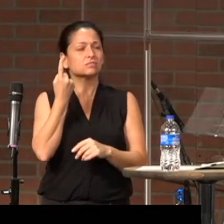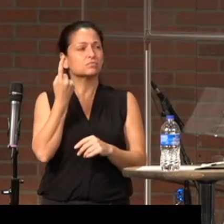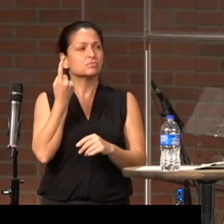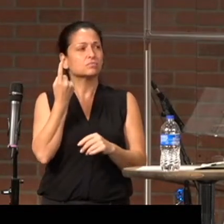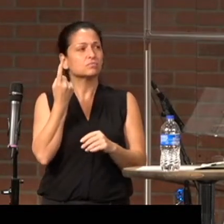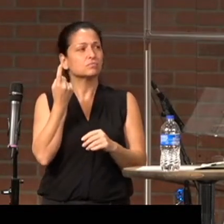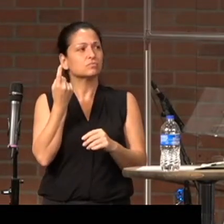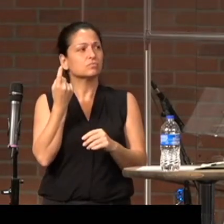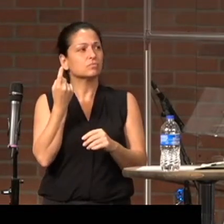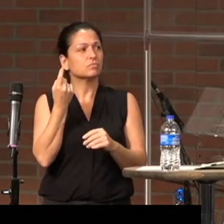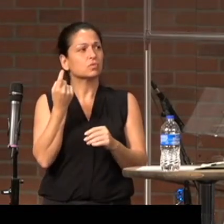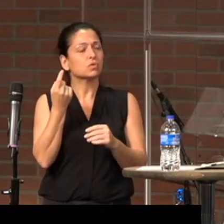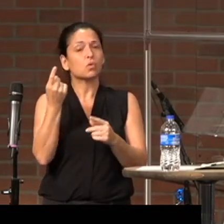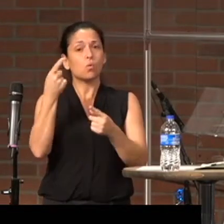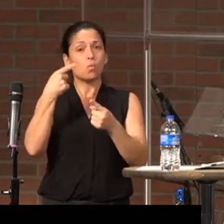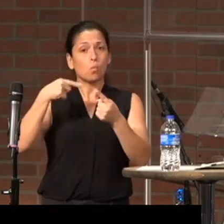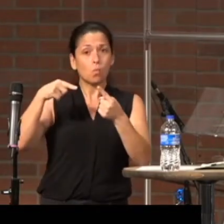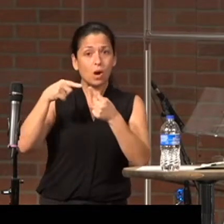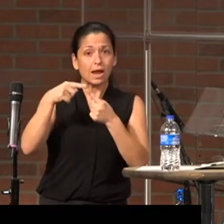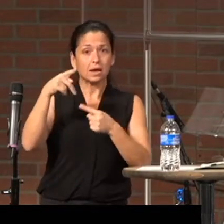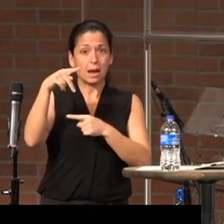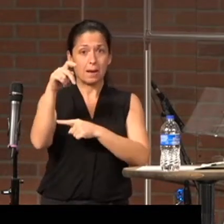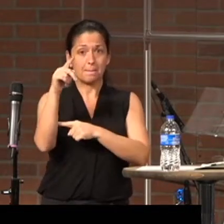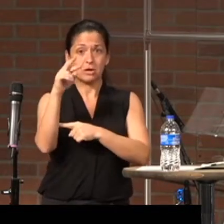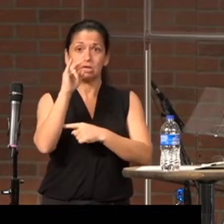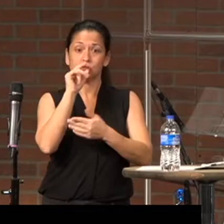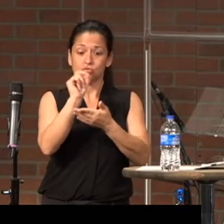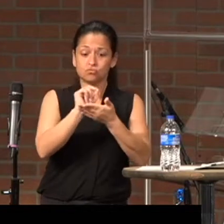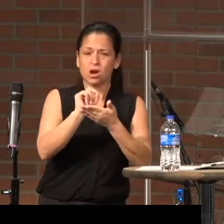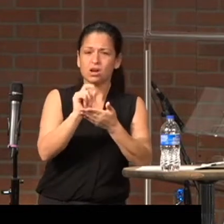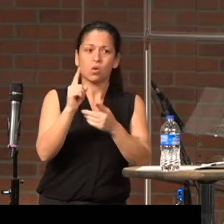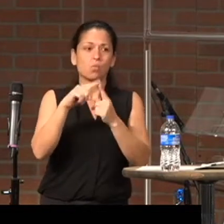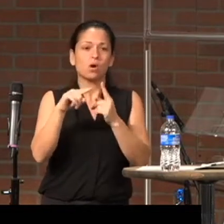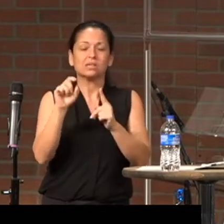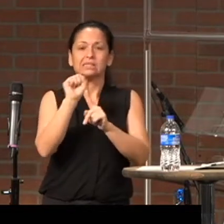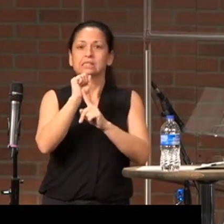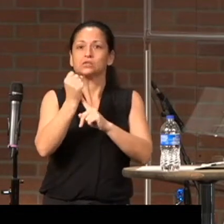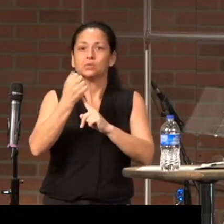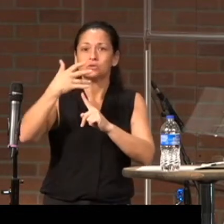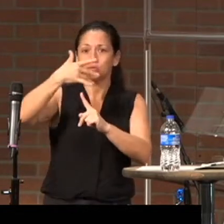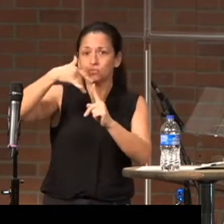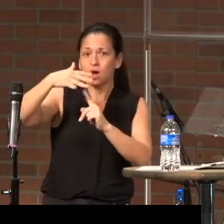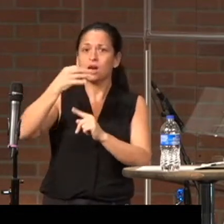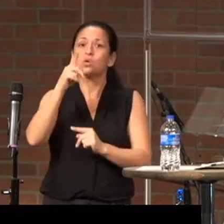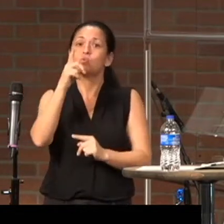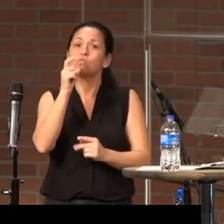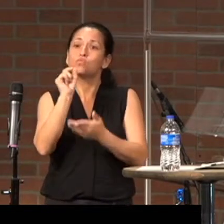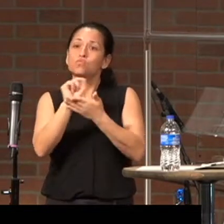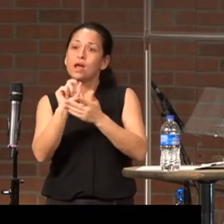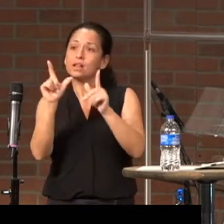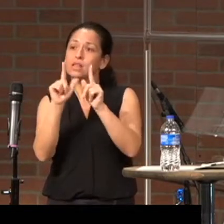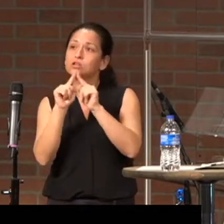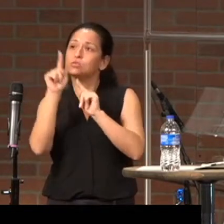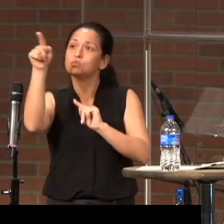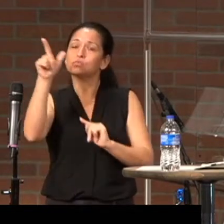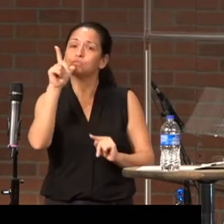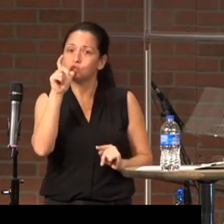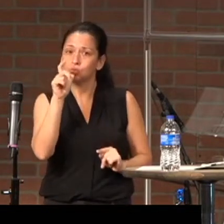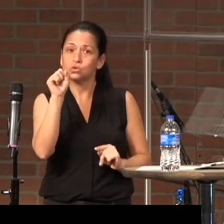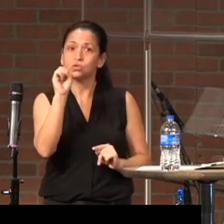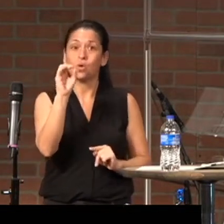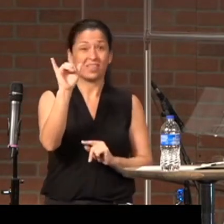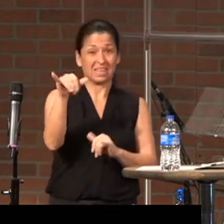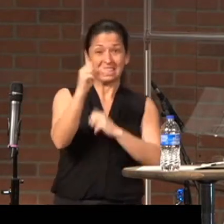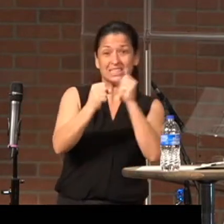Peter is writing, the circumstances that surround him, and then who he is writing to. So it is A.D. 65.